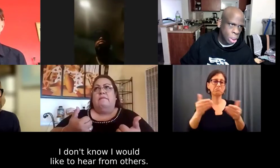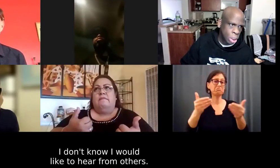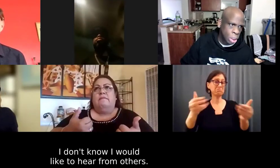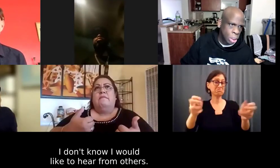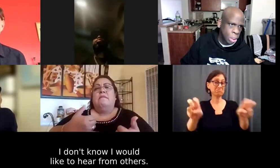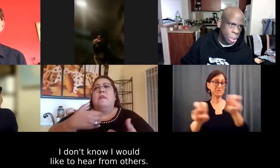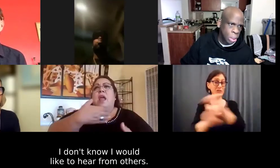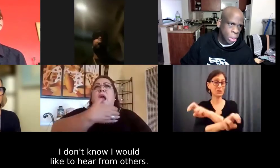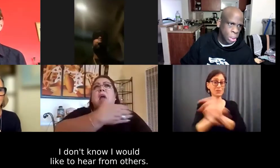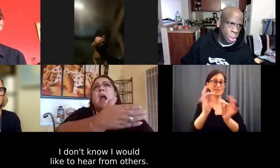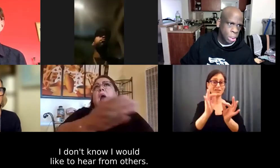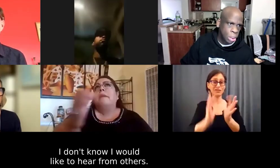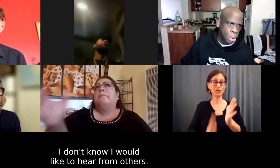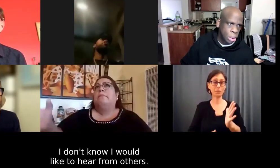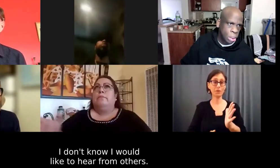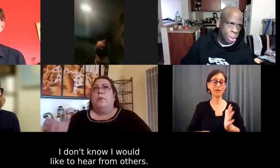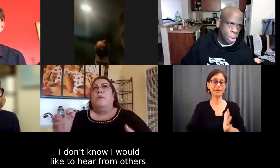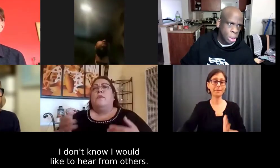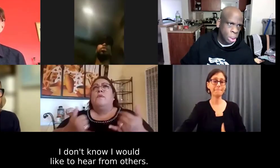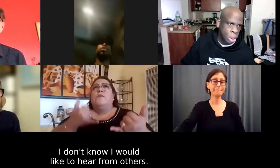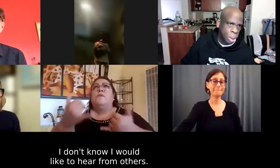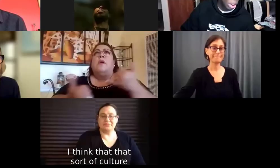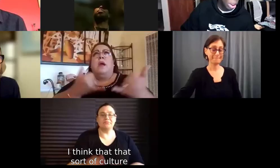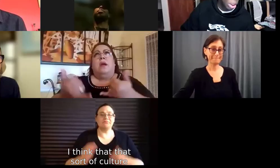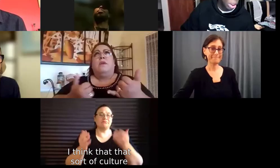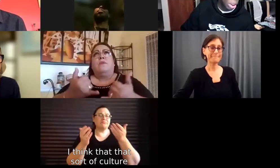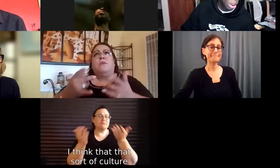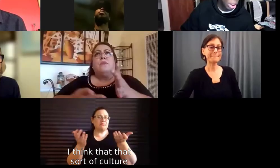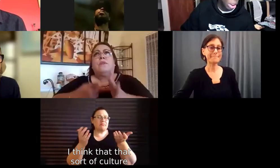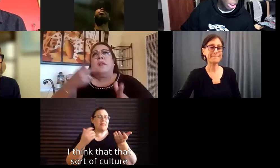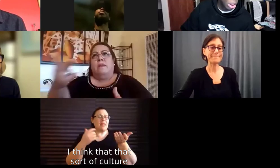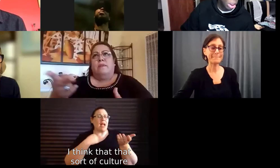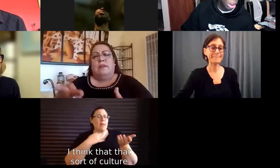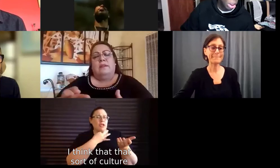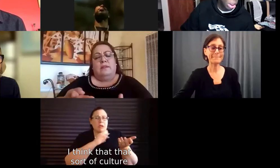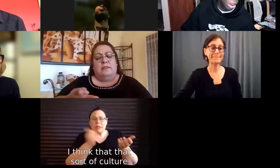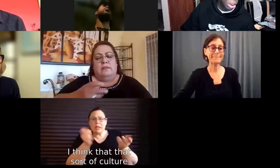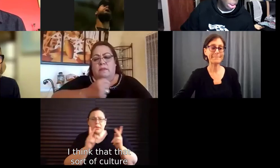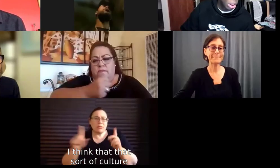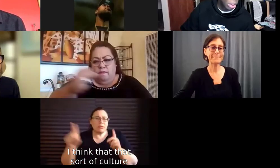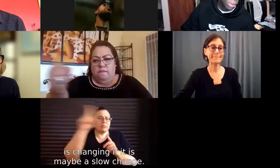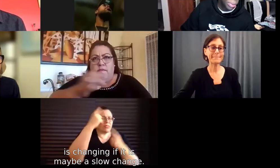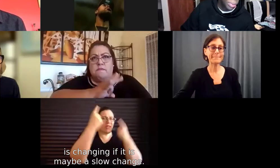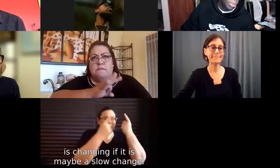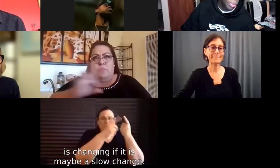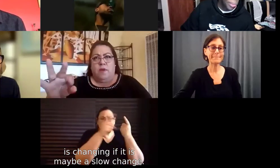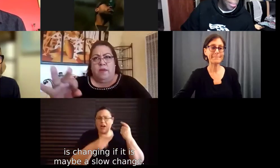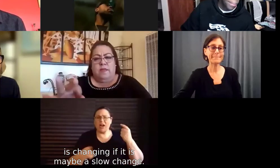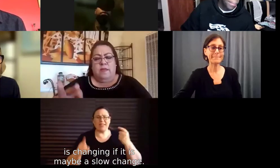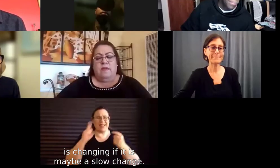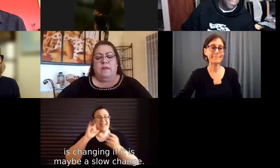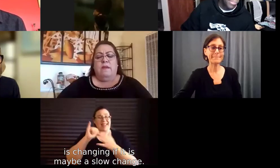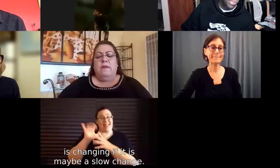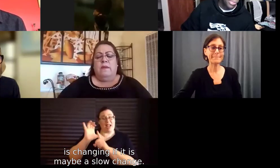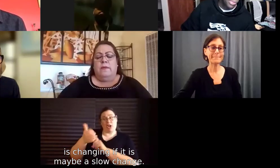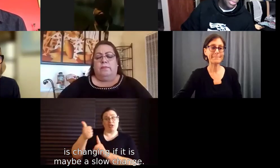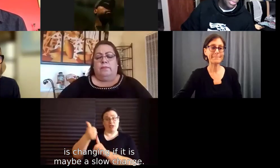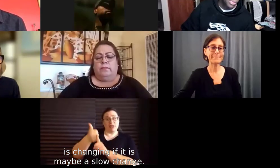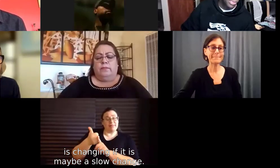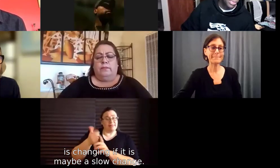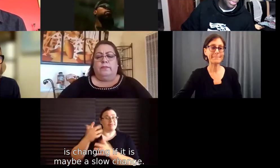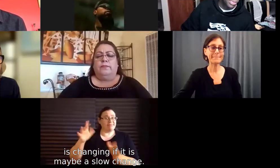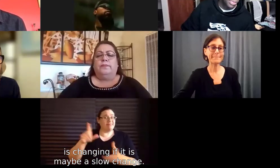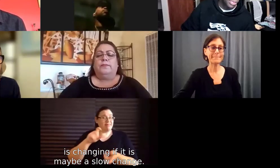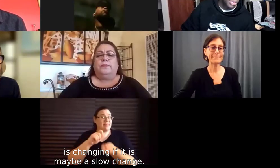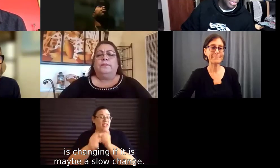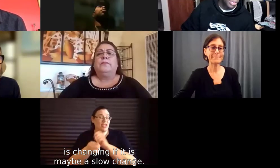i i i don't know i mean i i'd like to hear from others i think that that sort of culture is changing even if even